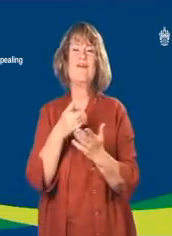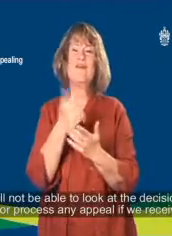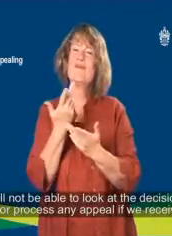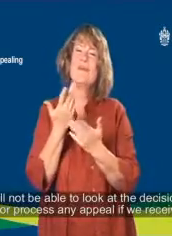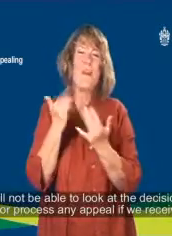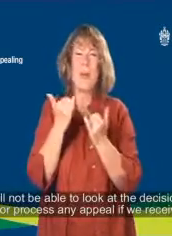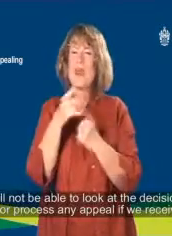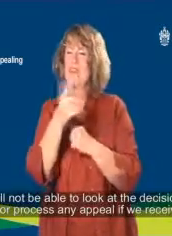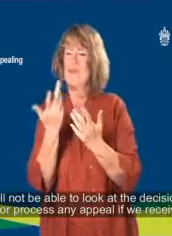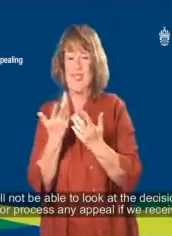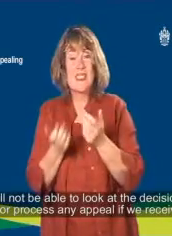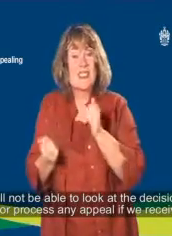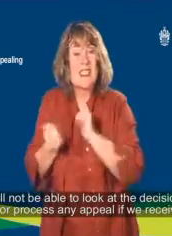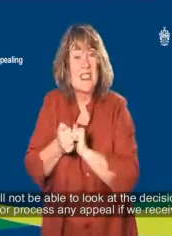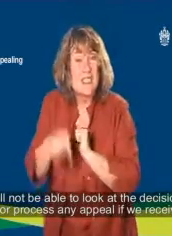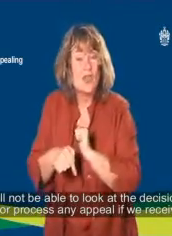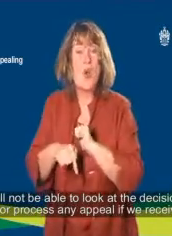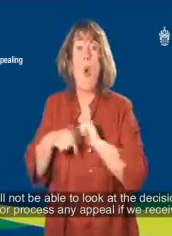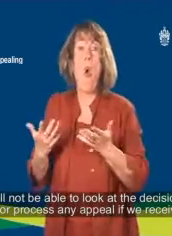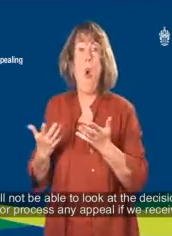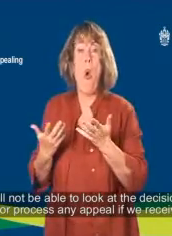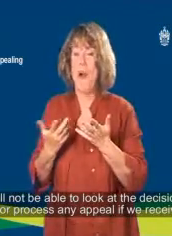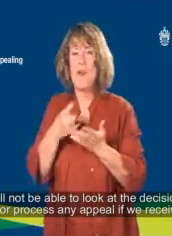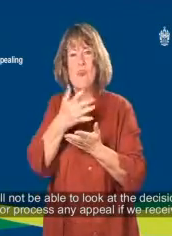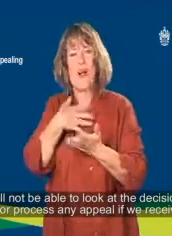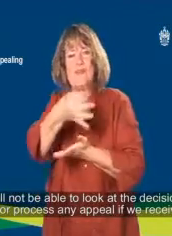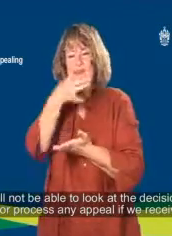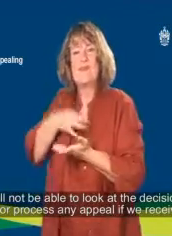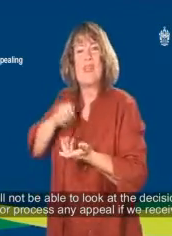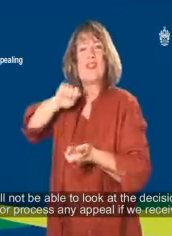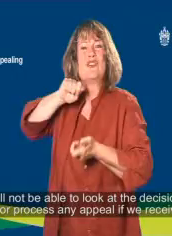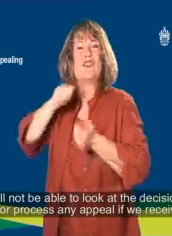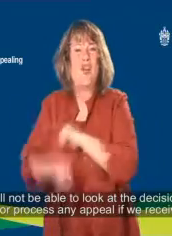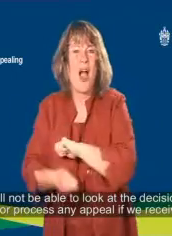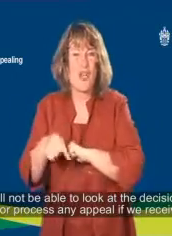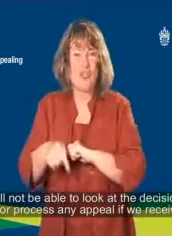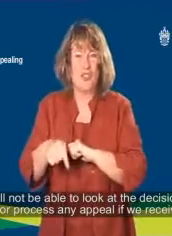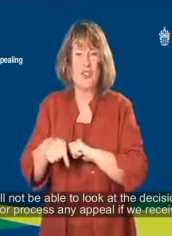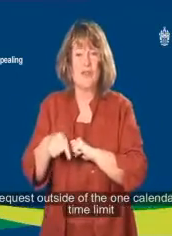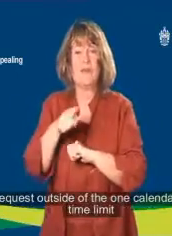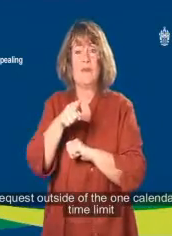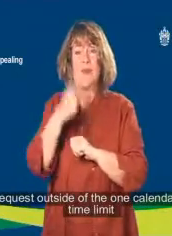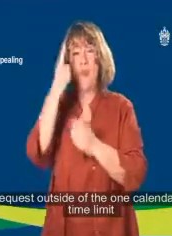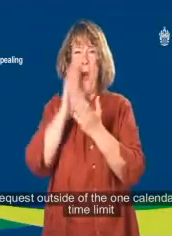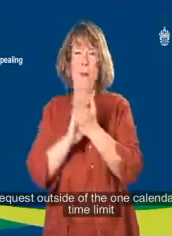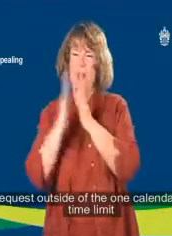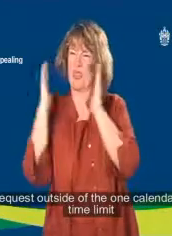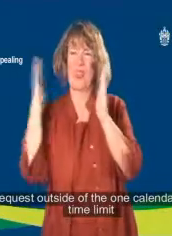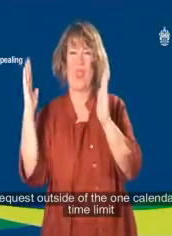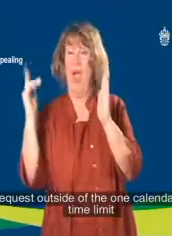We will not be able to look at the decision again or process any appeal if we receive your request outside of